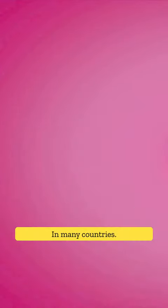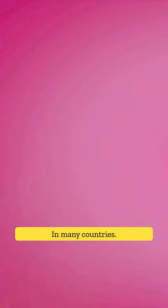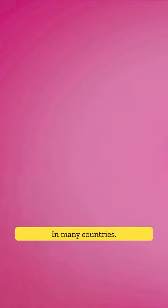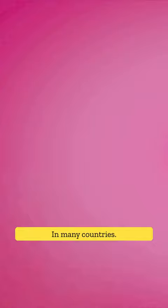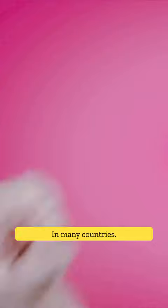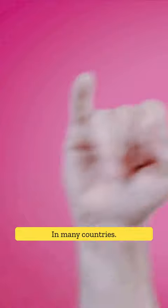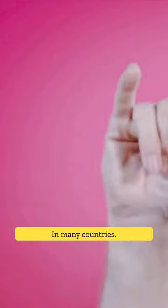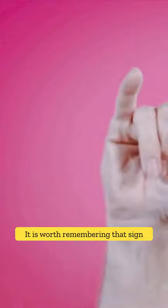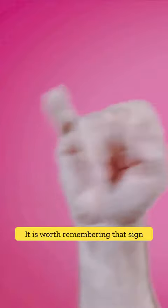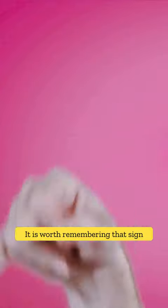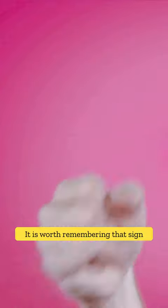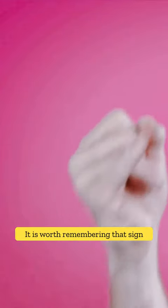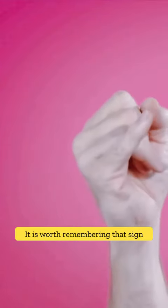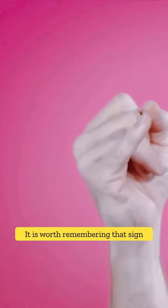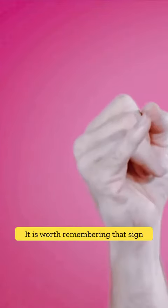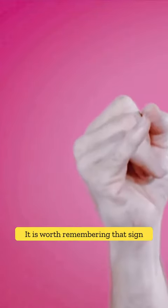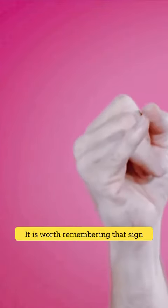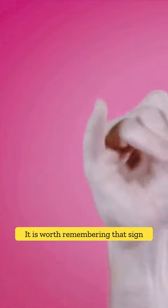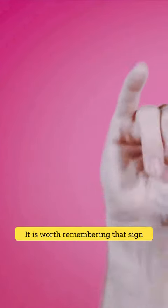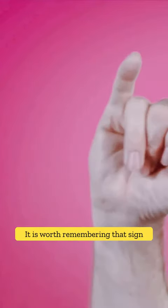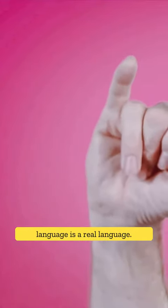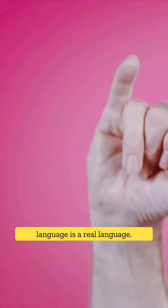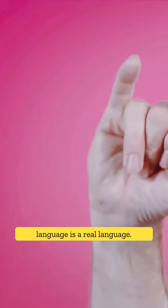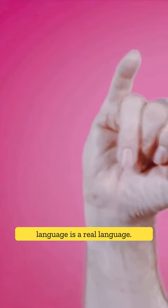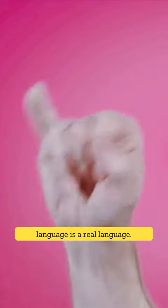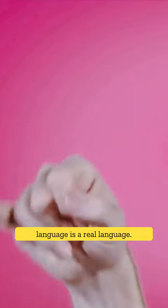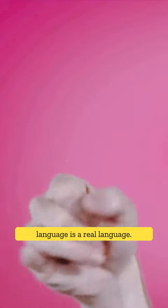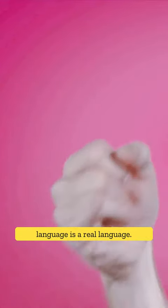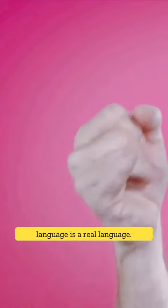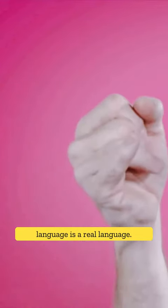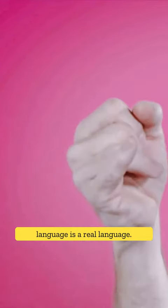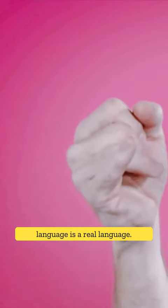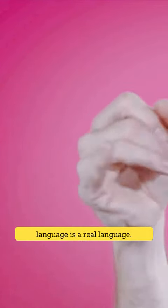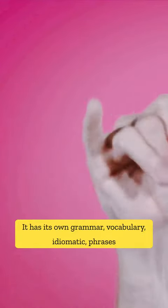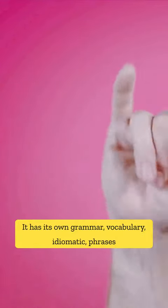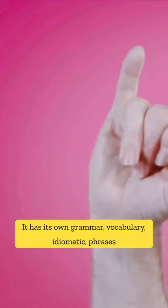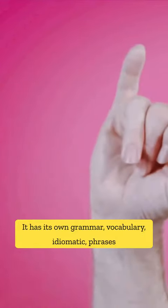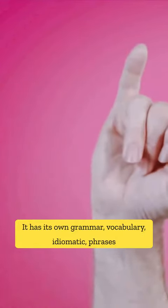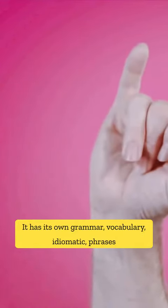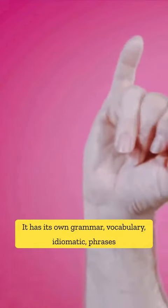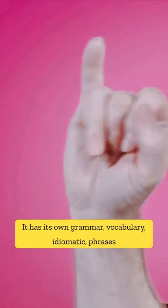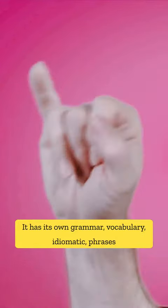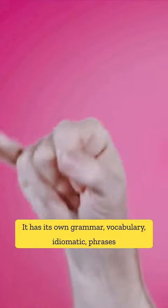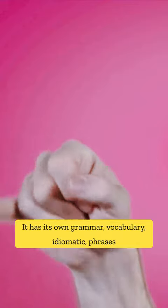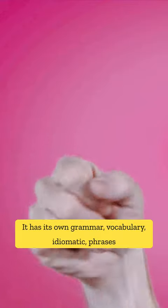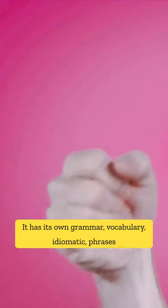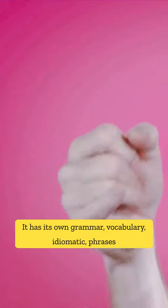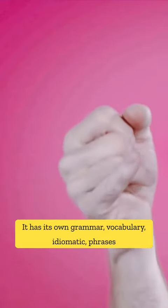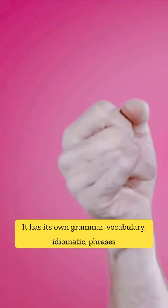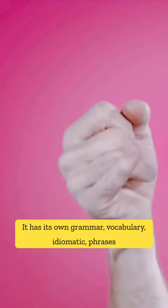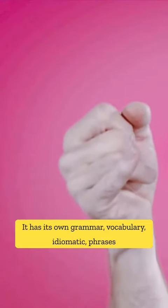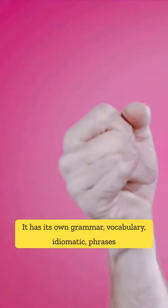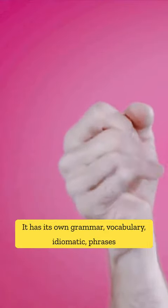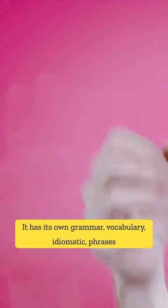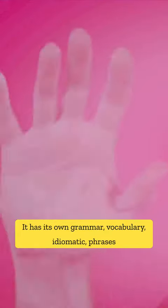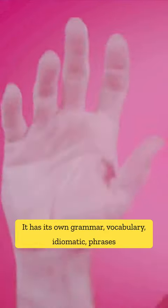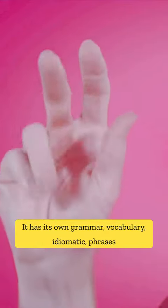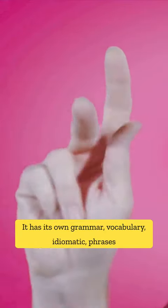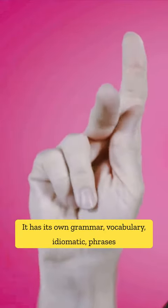countries. It is worth remembering that sign language is a real language. It has its own grammar, vocabulary, idiomatic phrases,